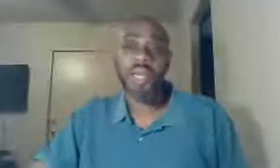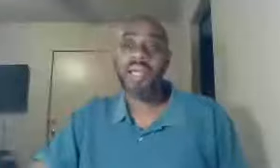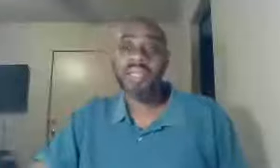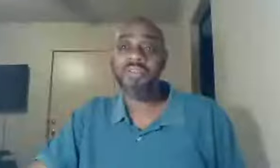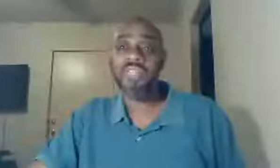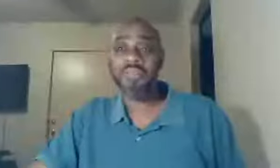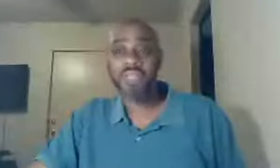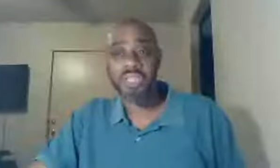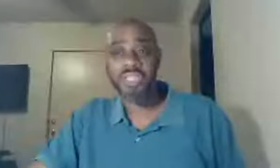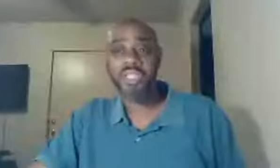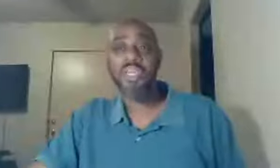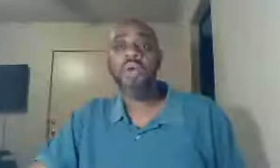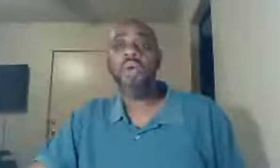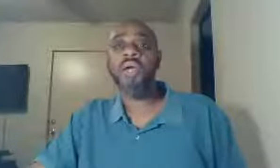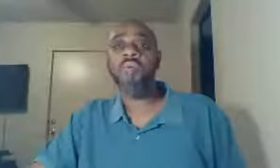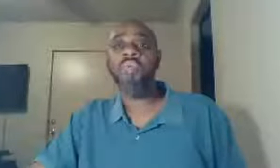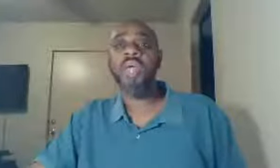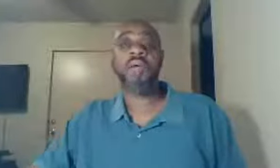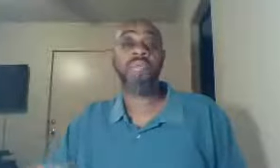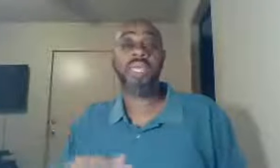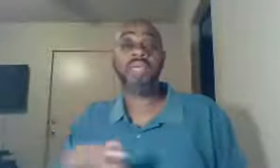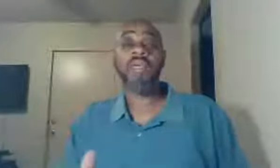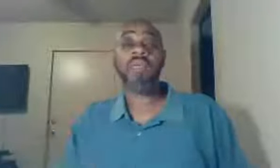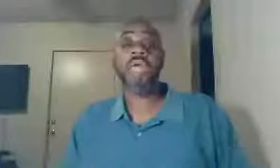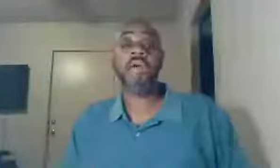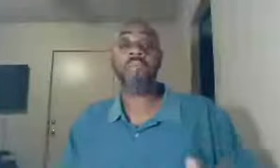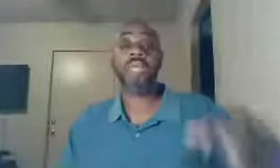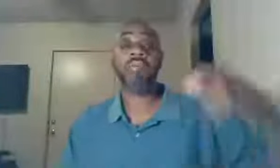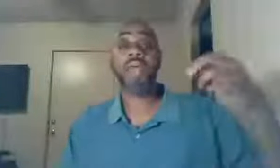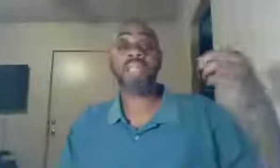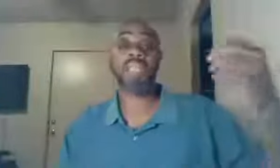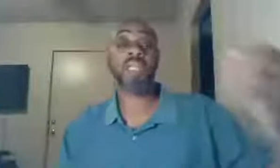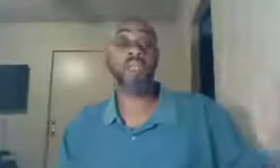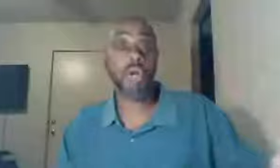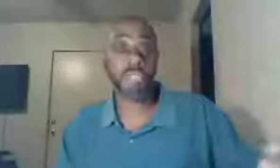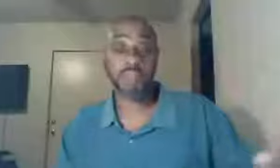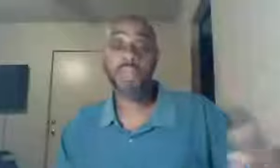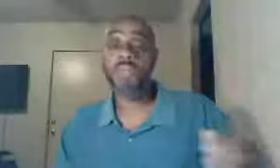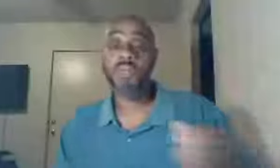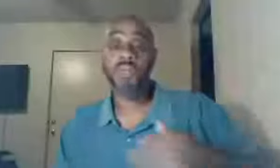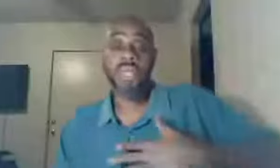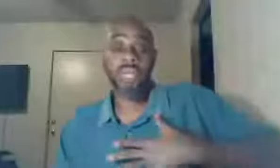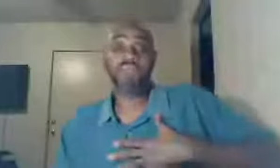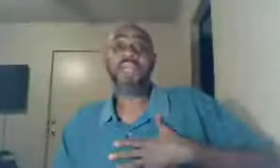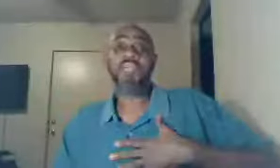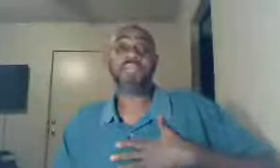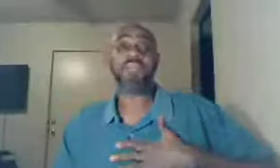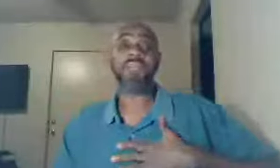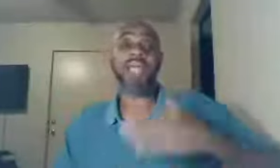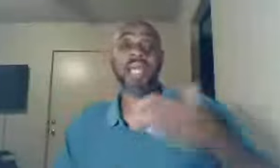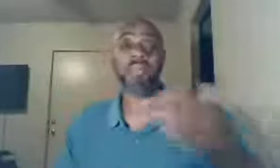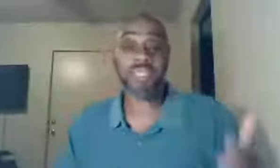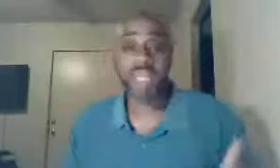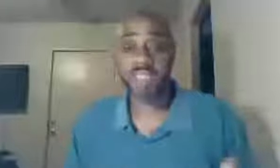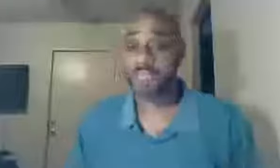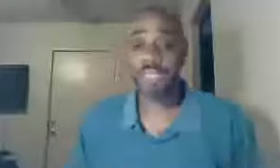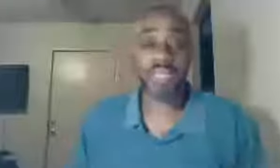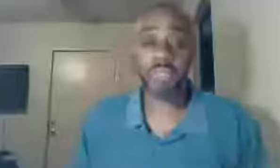our leaders, in a position, where they are being, they are being, practically worshiped, we get offended, if somebody like me says it, but let's be